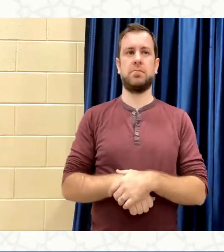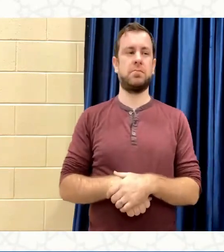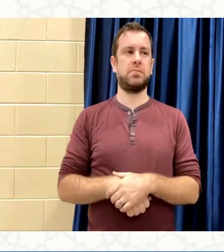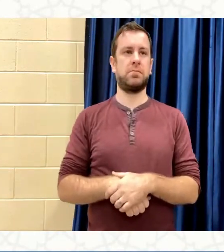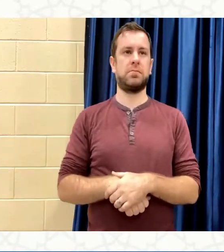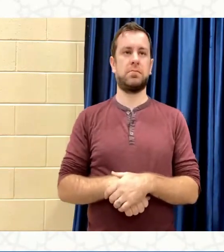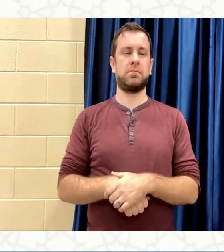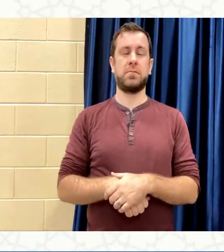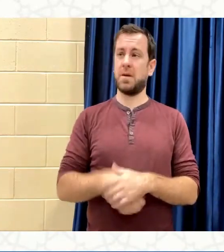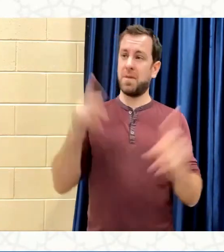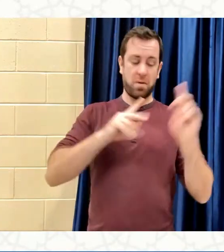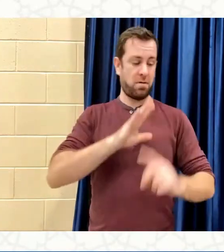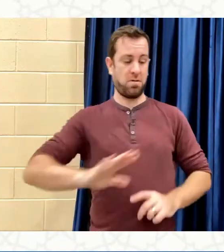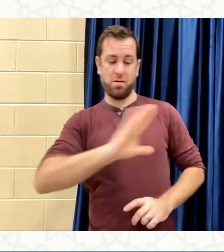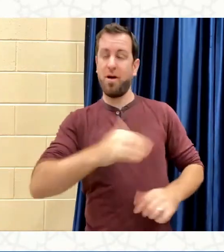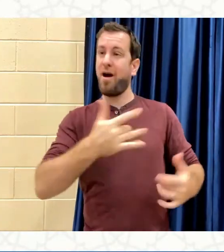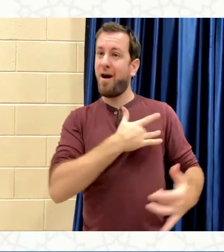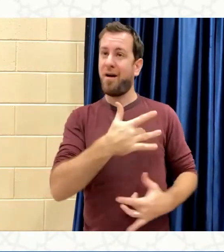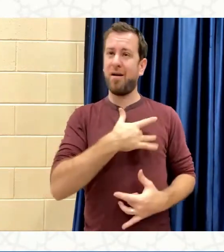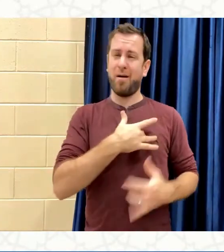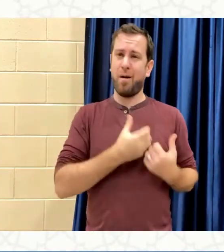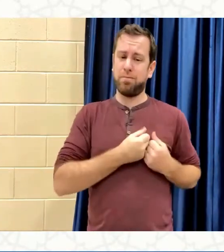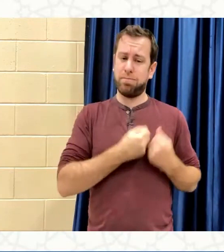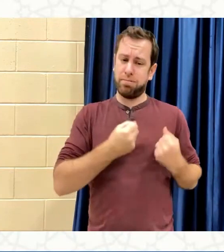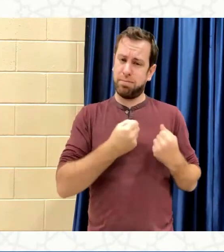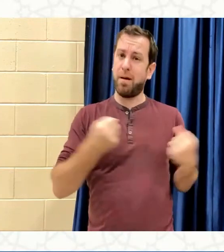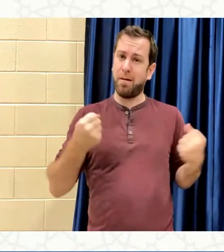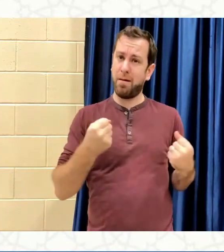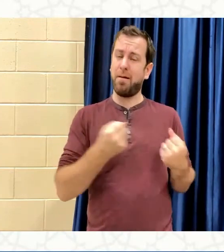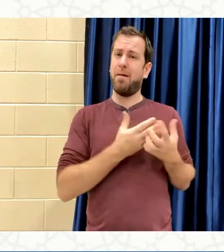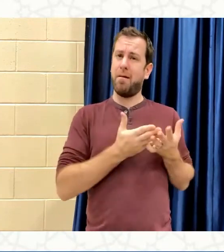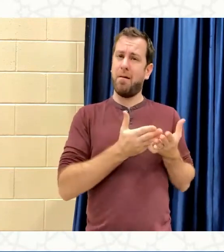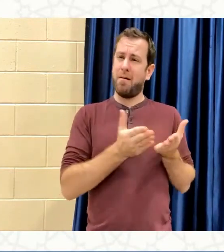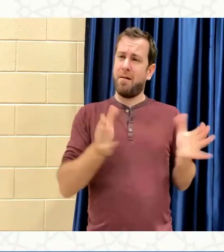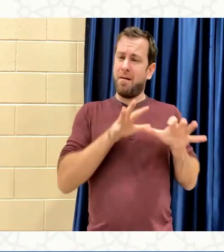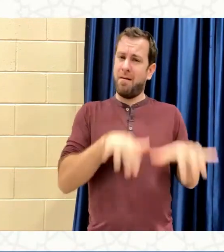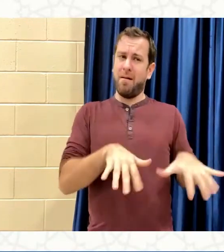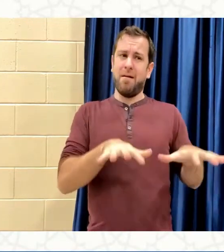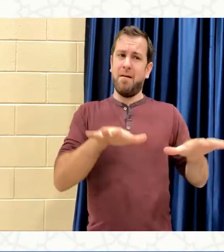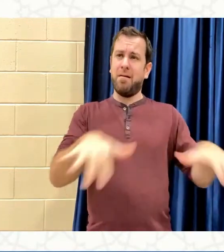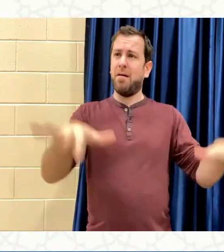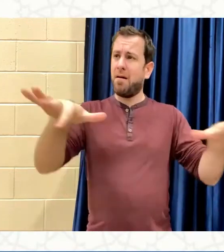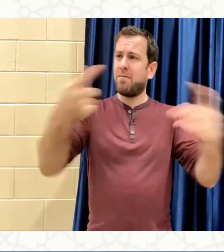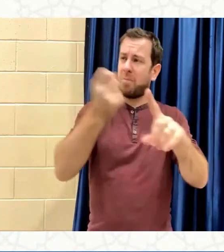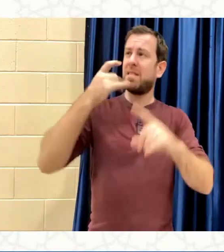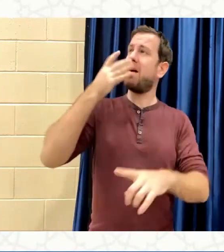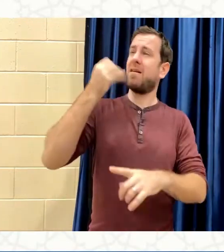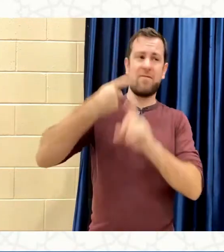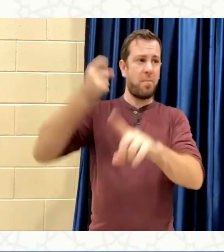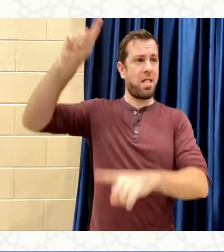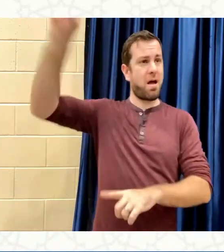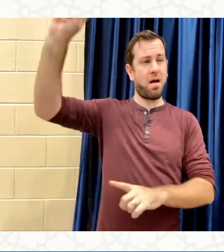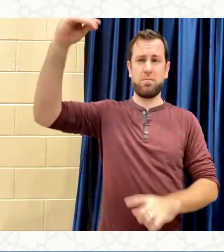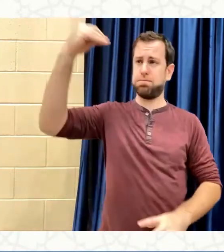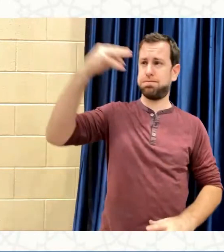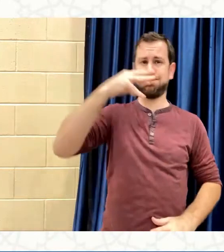Those whose hearts, breasts were expanded, illuminated by the light from Allah subhanahu wa ta